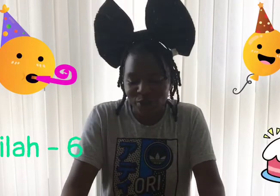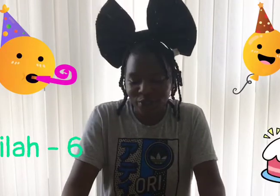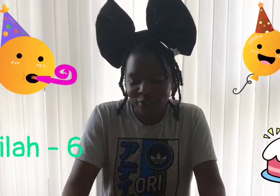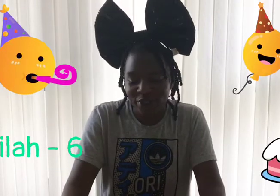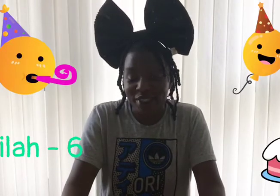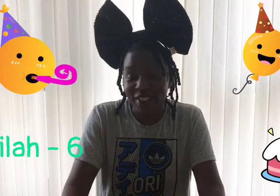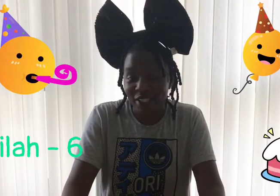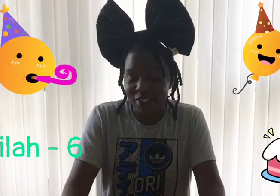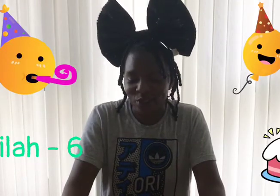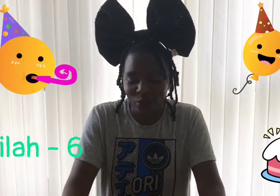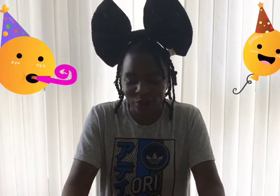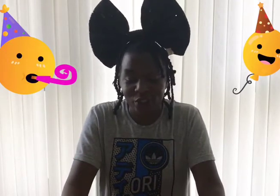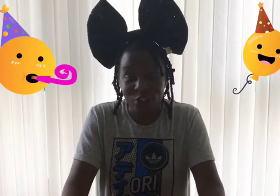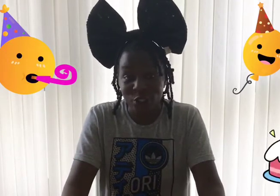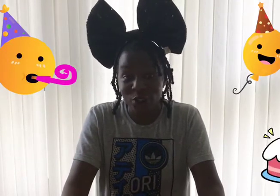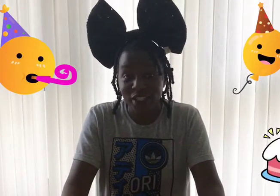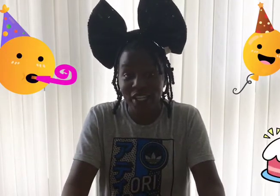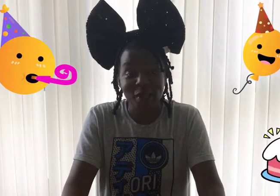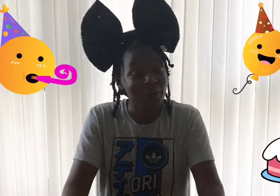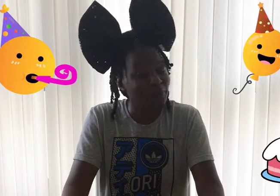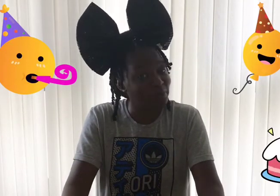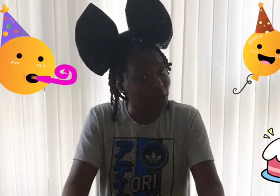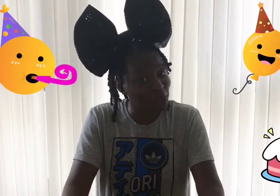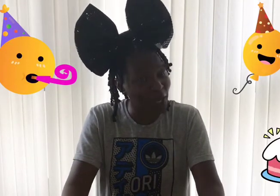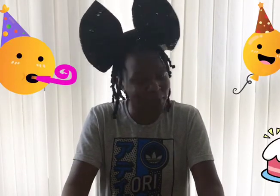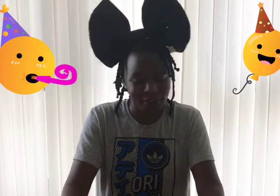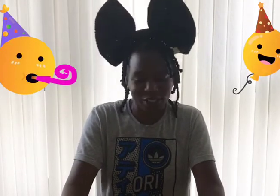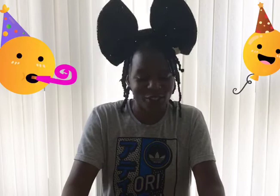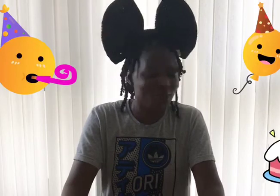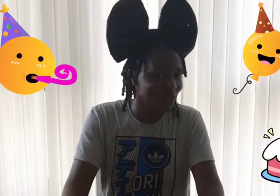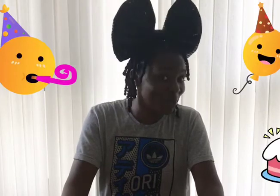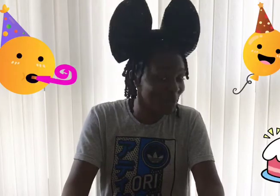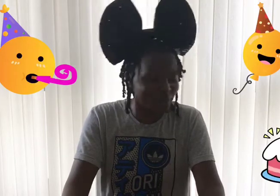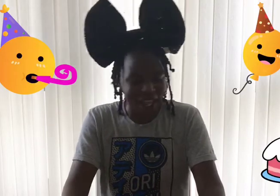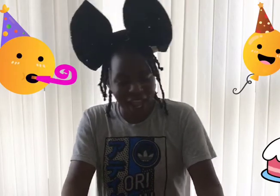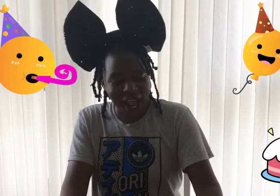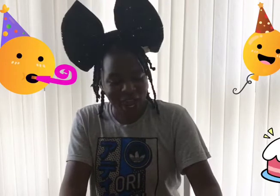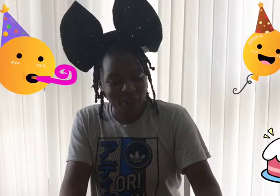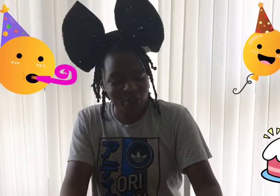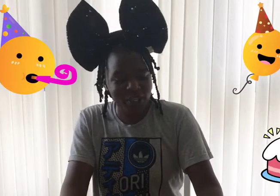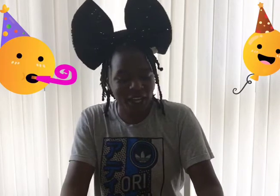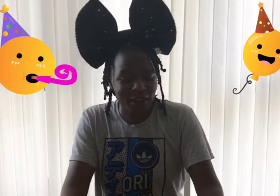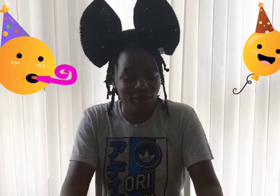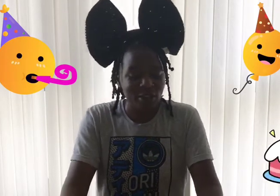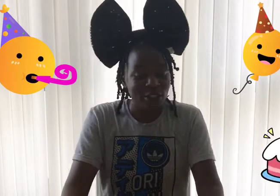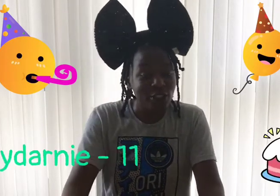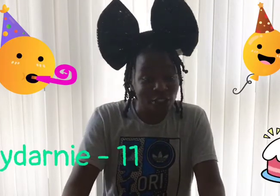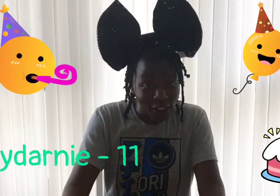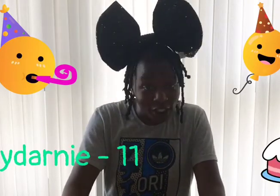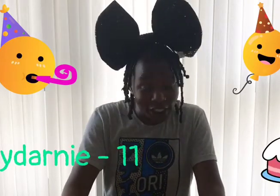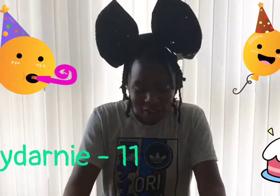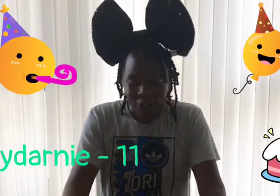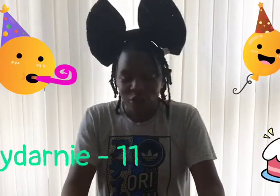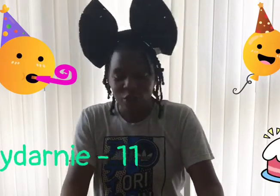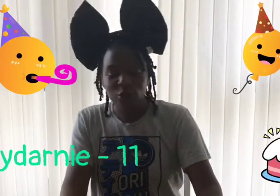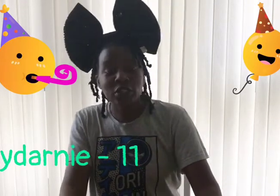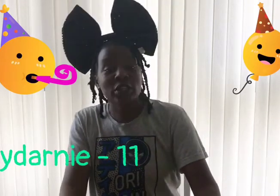turns six on Tuesday. Huge happy birthday to you. And we have Kadani who turns